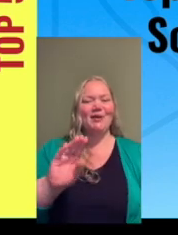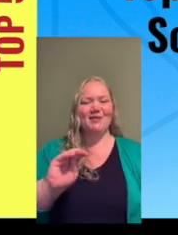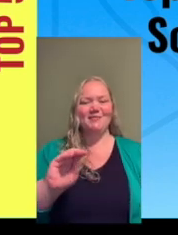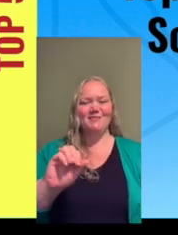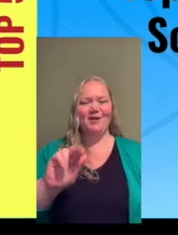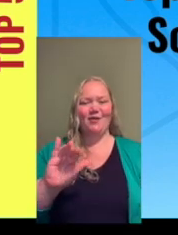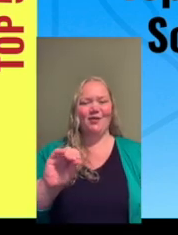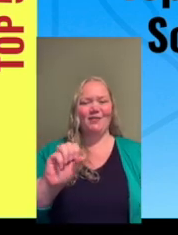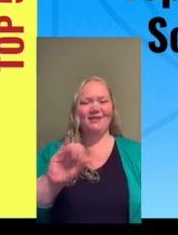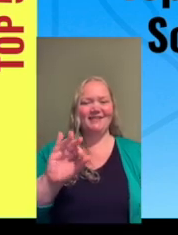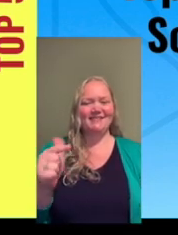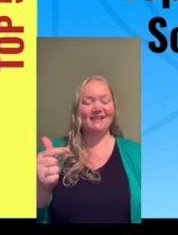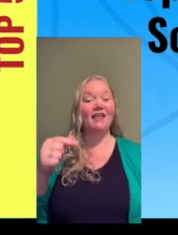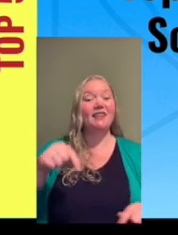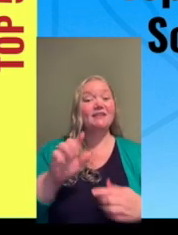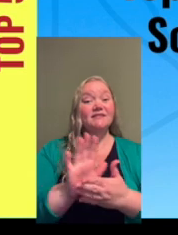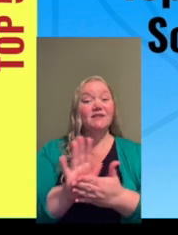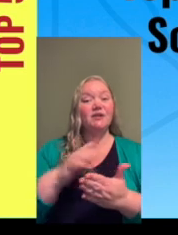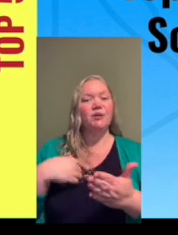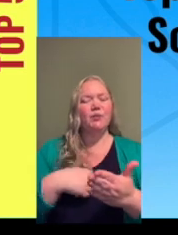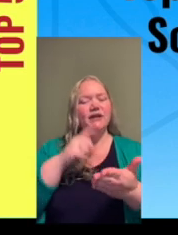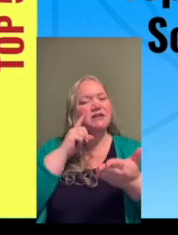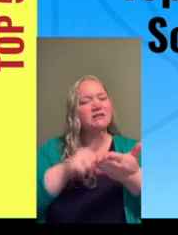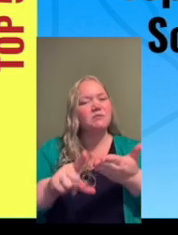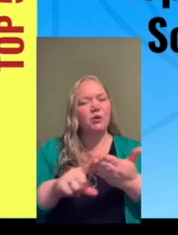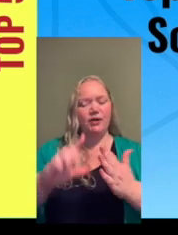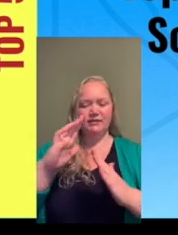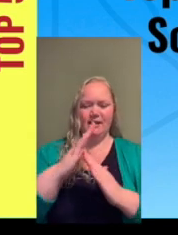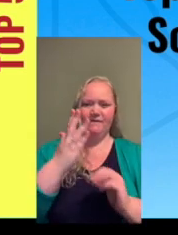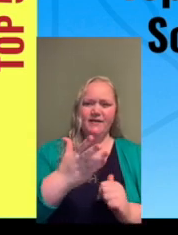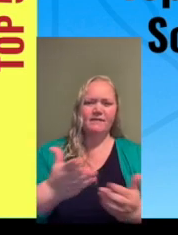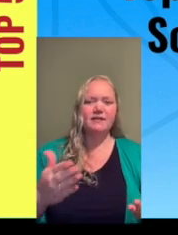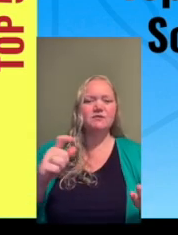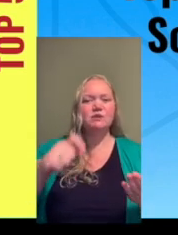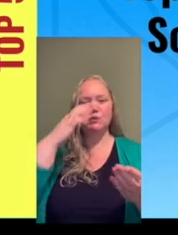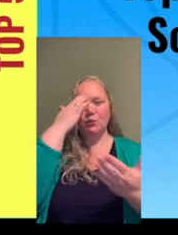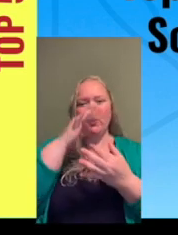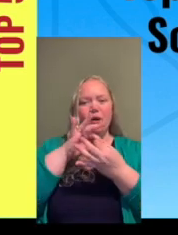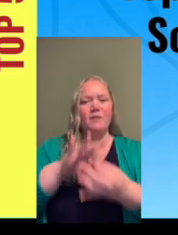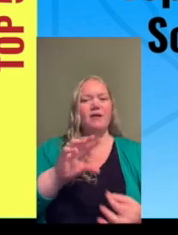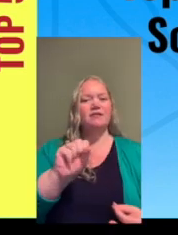video we are exploring the top five things to know about software development lifecycle.